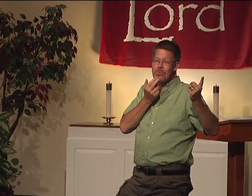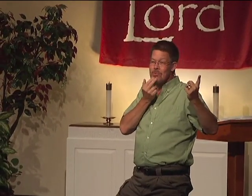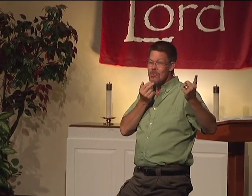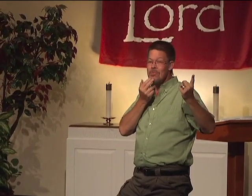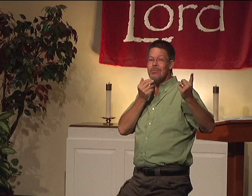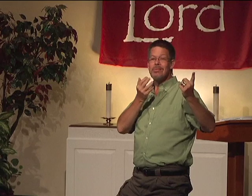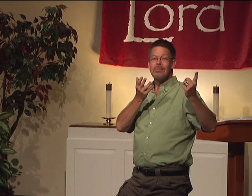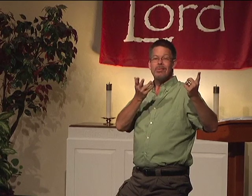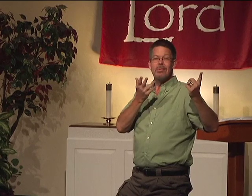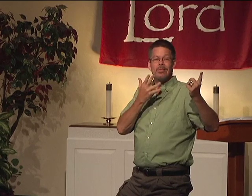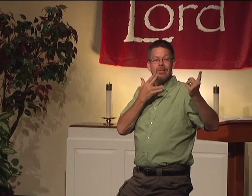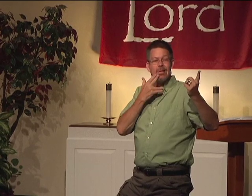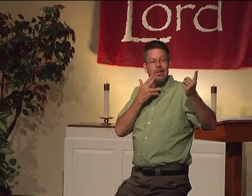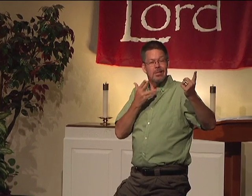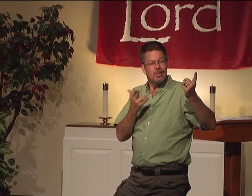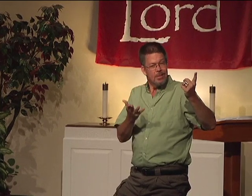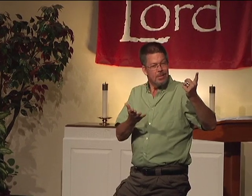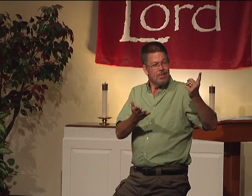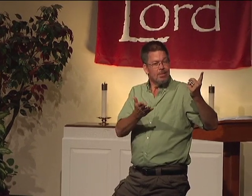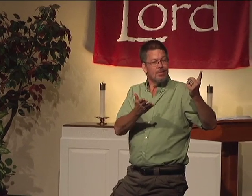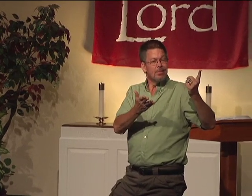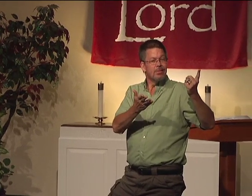Because he's cute. He's innocent.